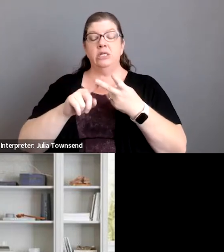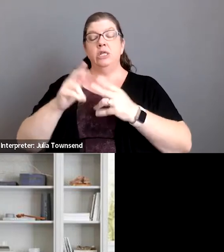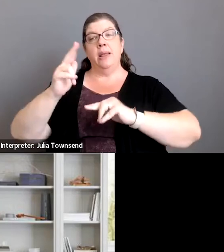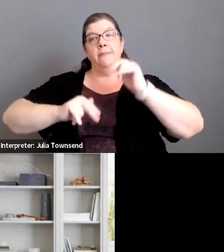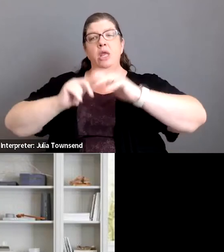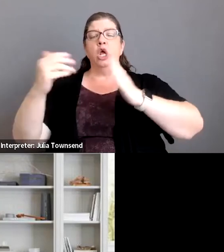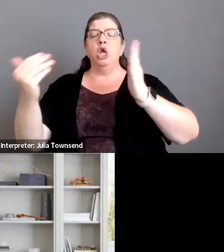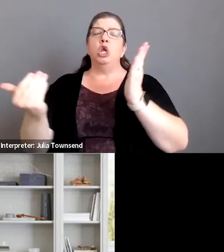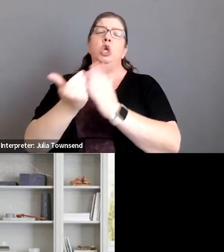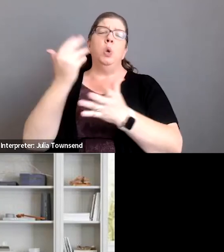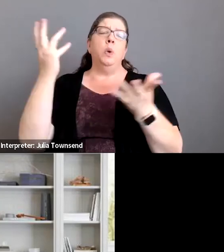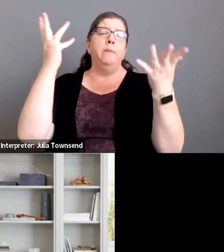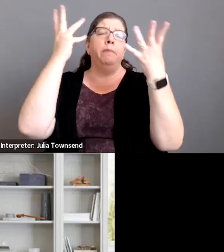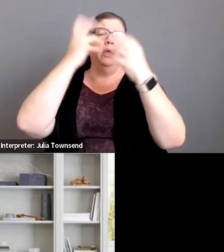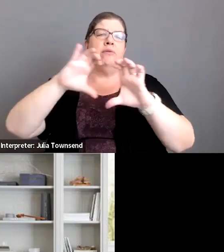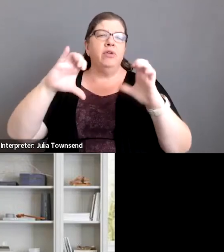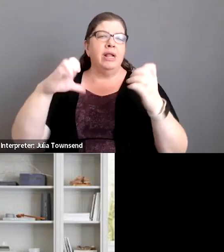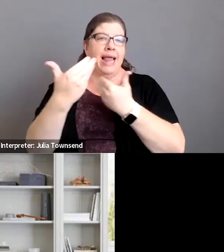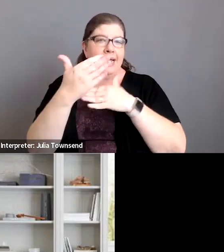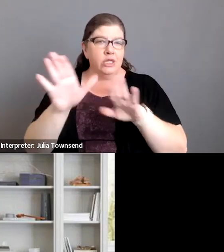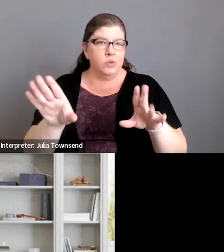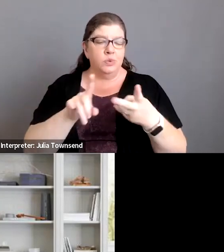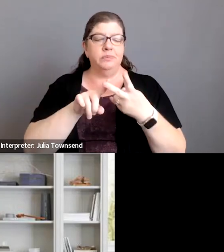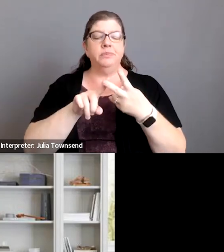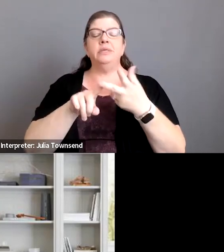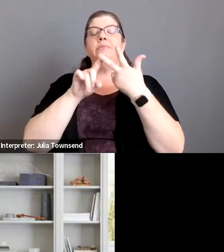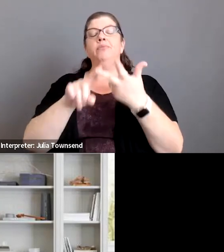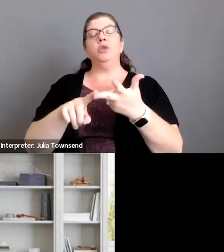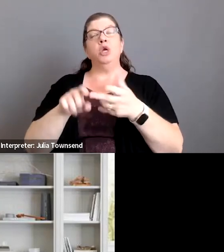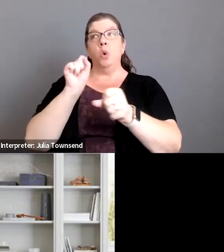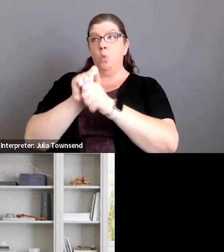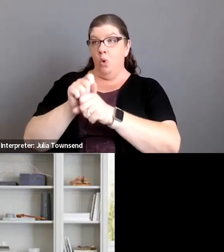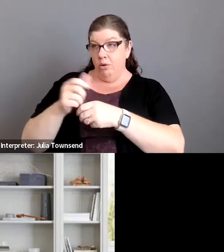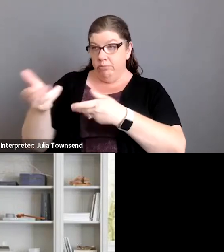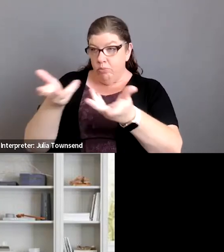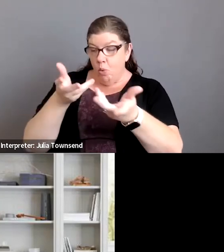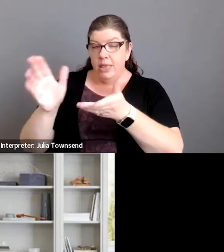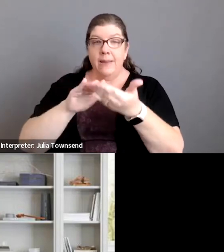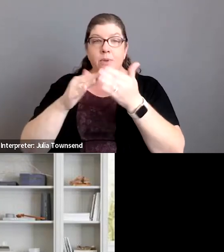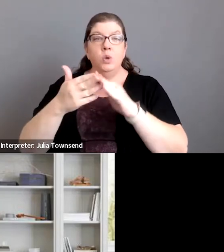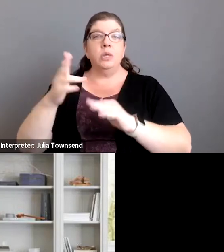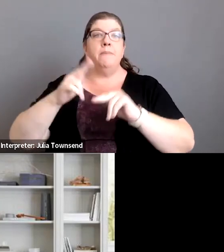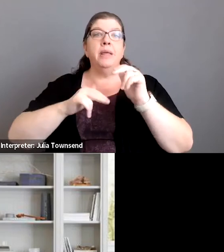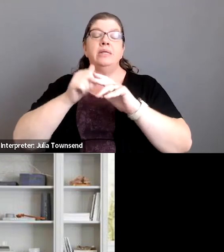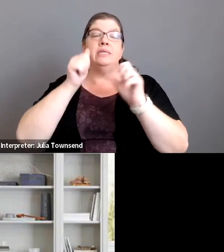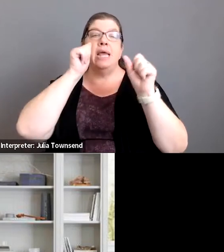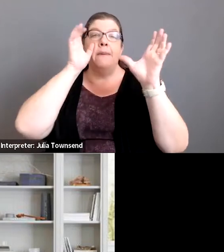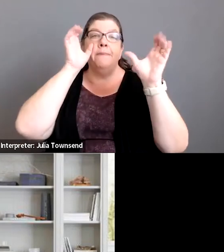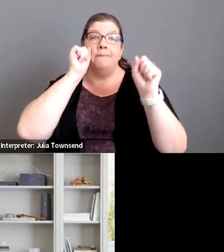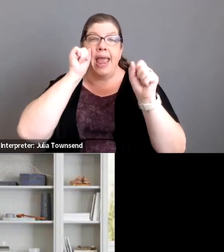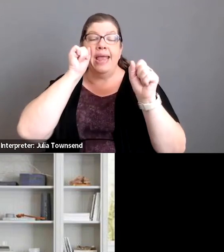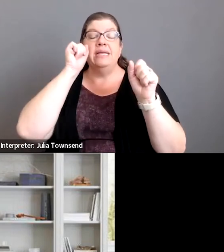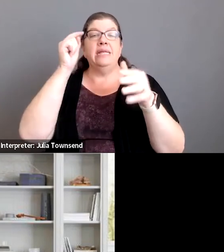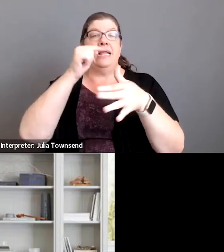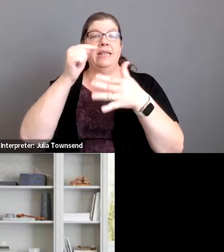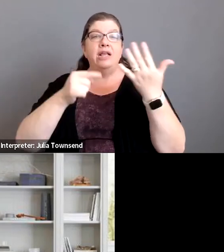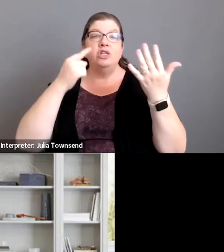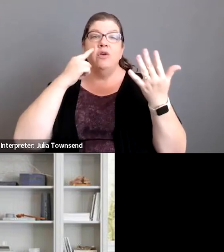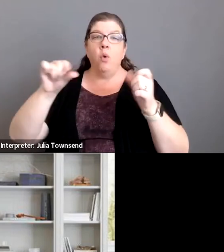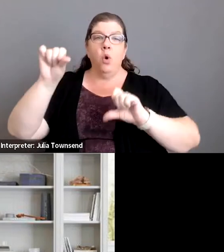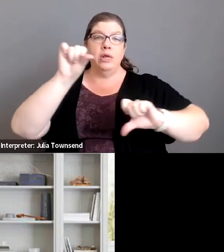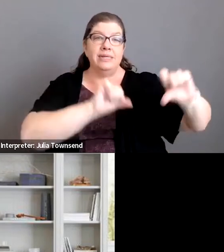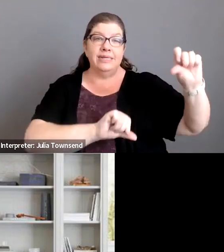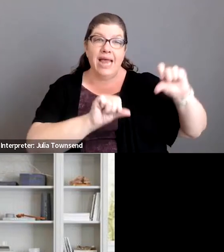beautiful classrooms to work together with the community to build some really amazing things for